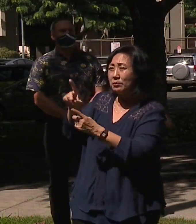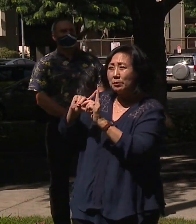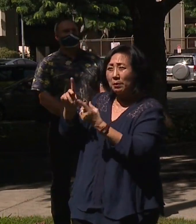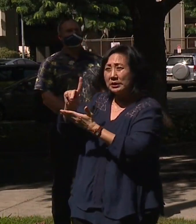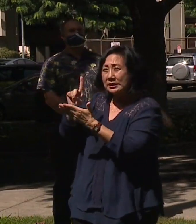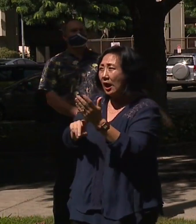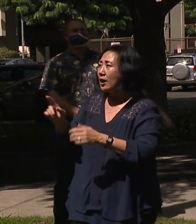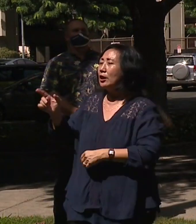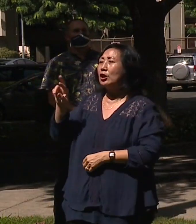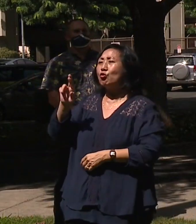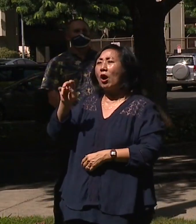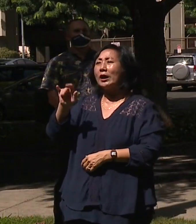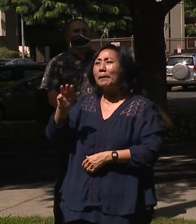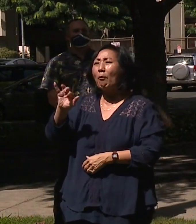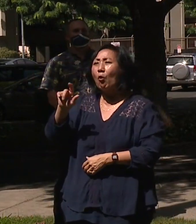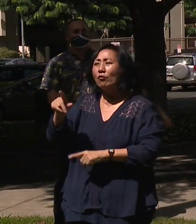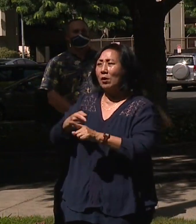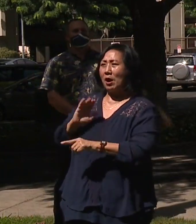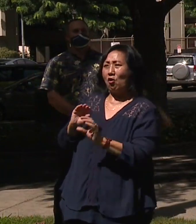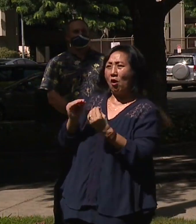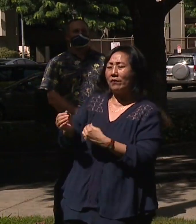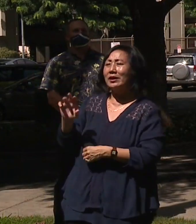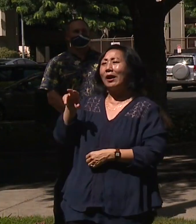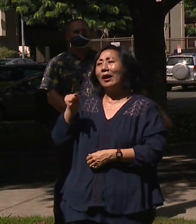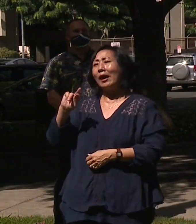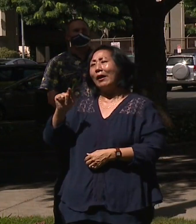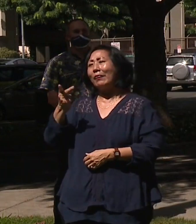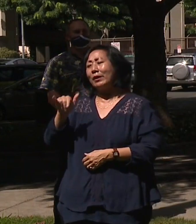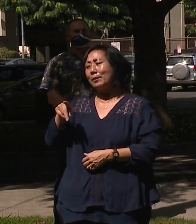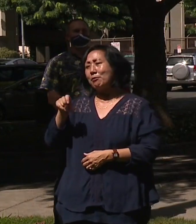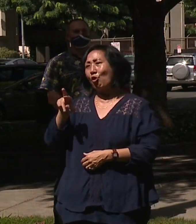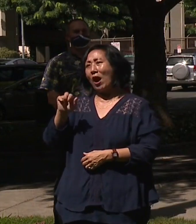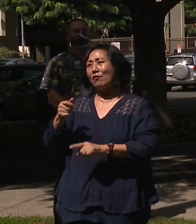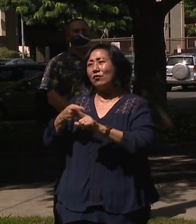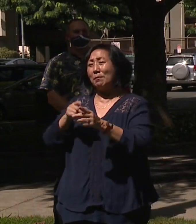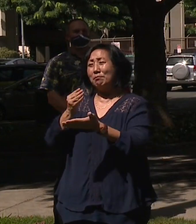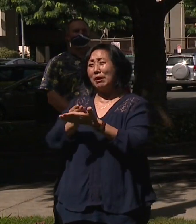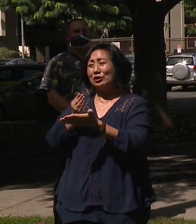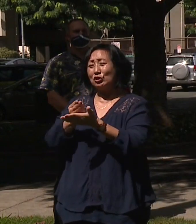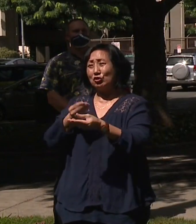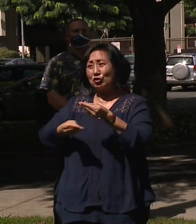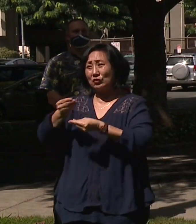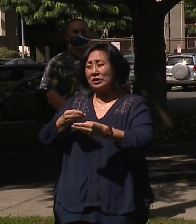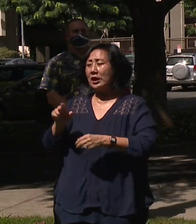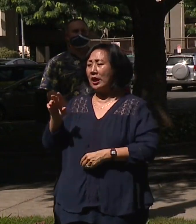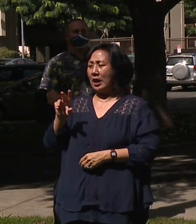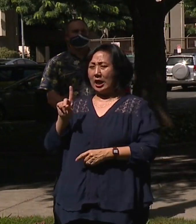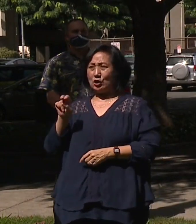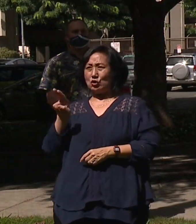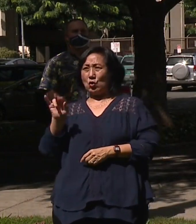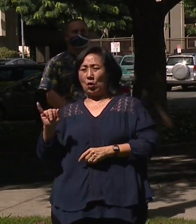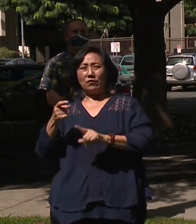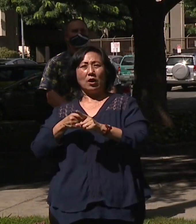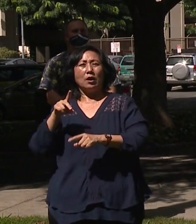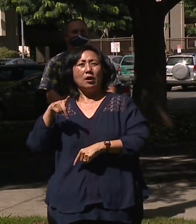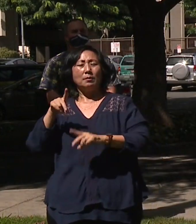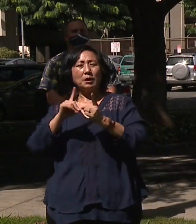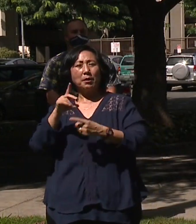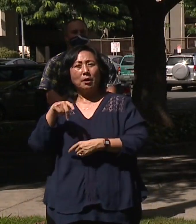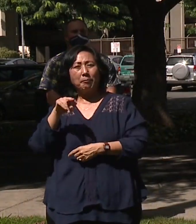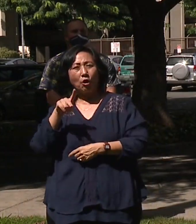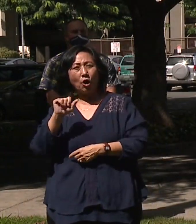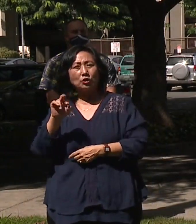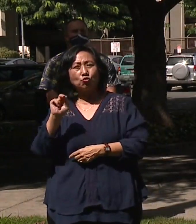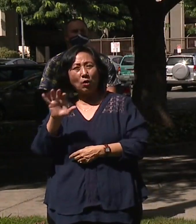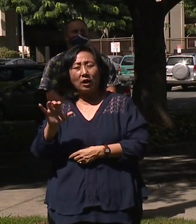Construction, Rocky Mould in our office, Anthony Pereira in the Budget and Fiscal Services, and Dory at Department of Parks and Recreation.